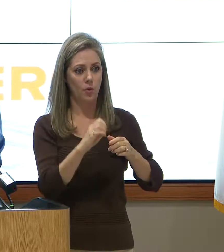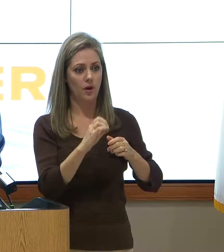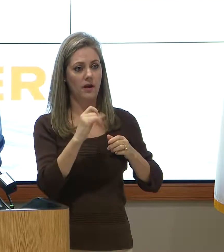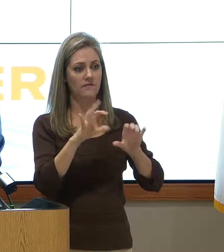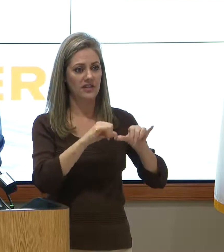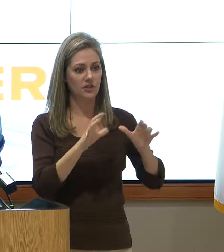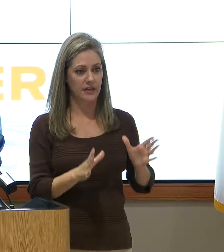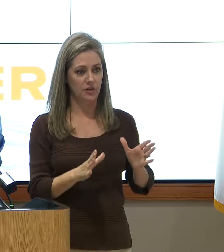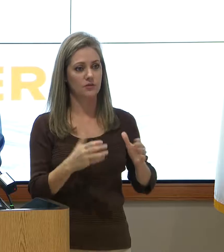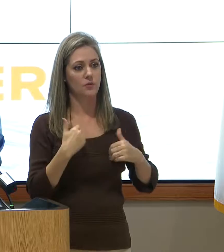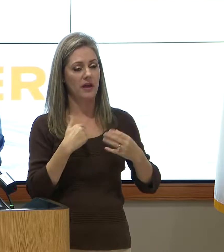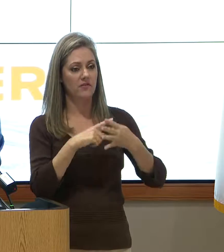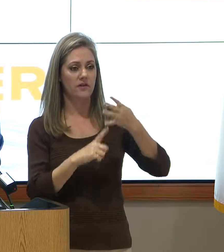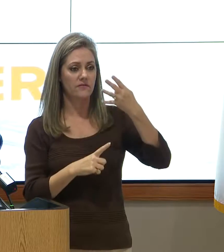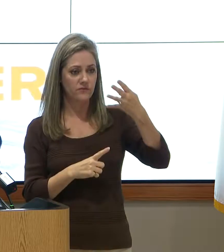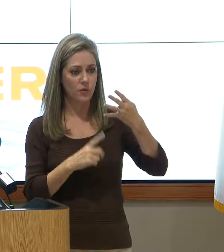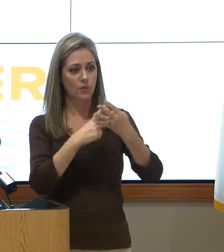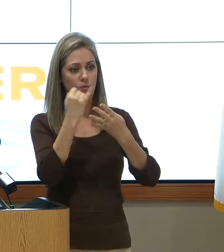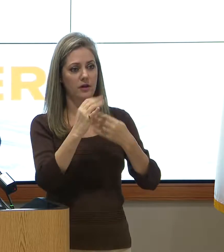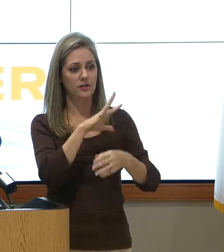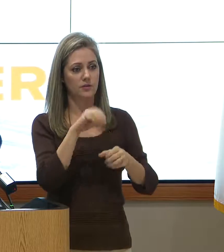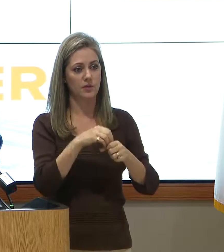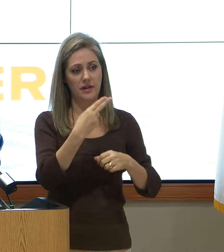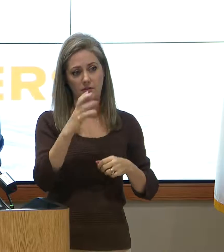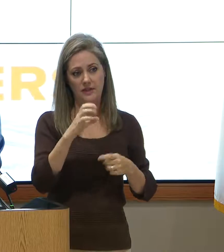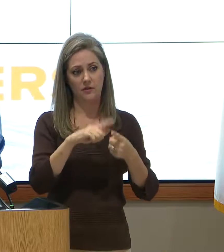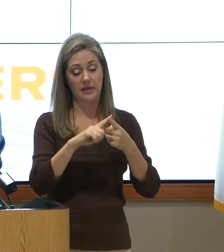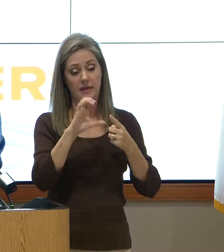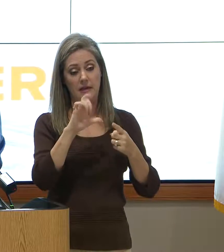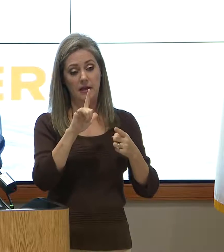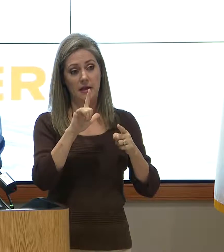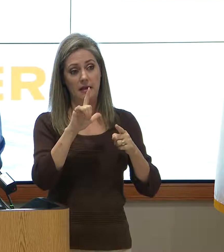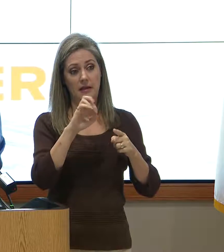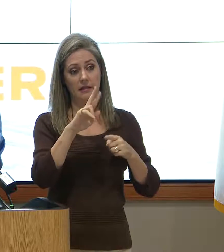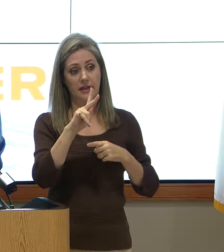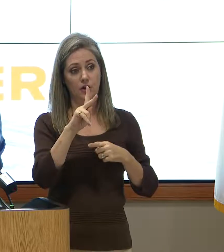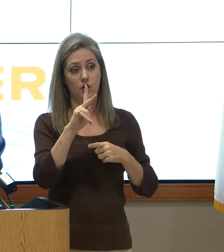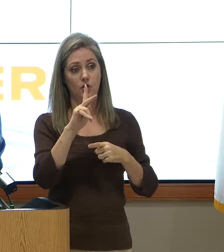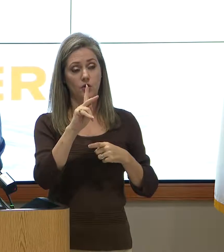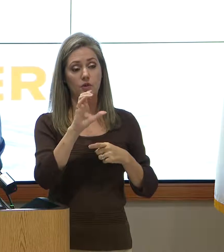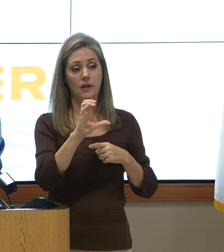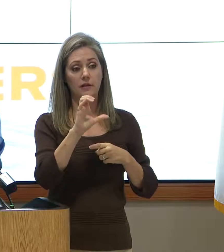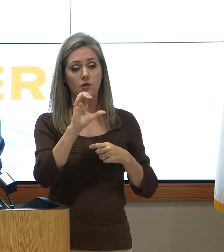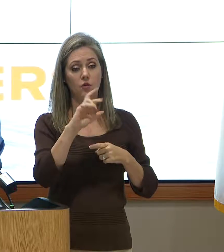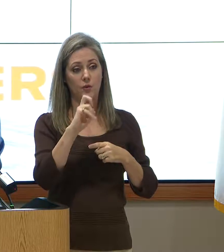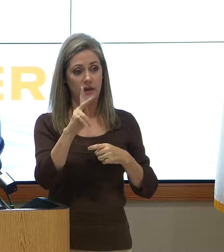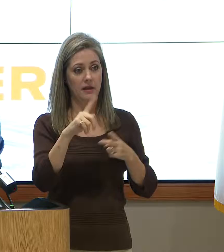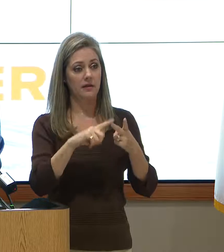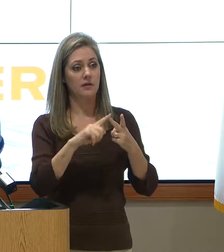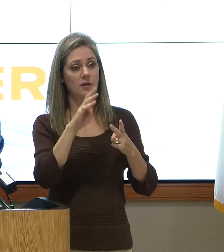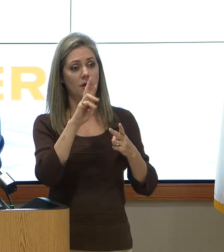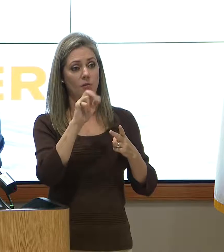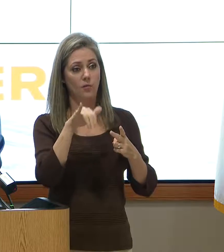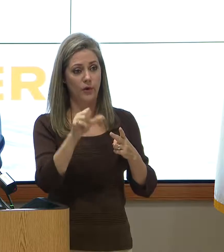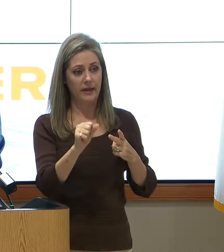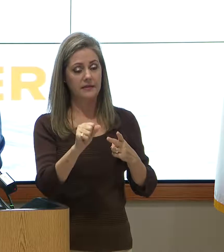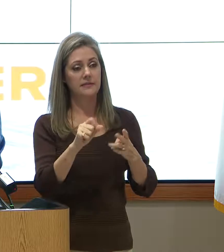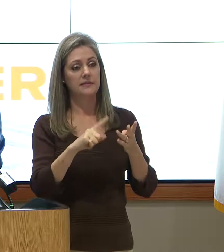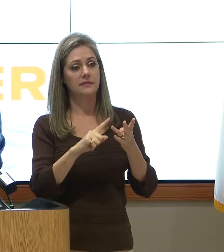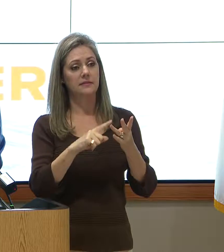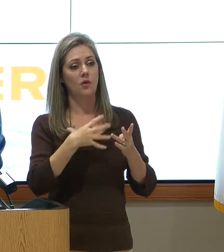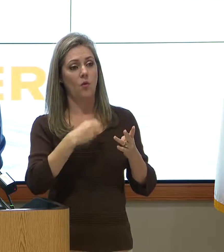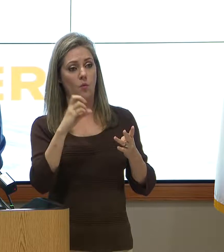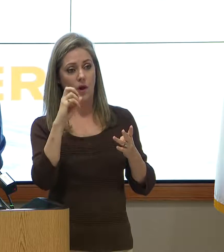We have four active federal projects within Harris County. That's Clear Creek, Braze Bayou, White Oak Bayou, and Hunting